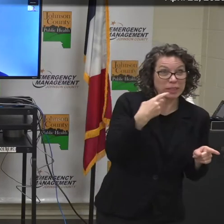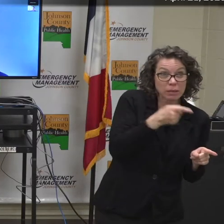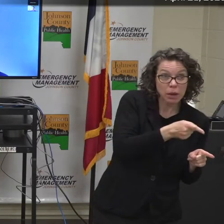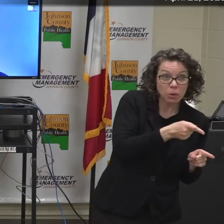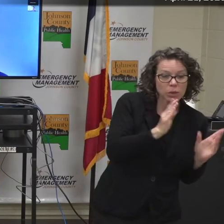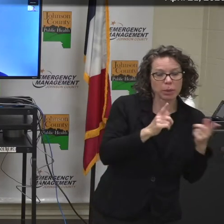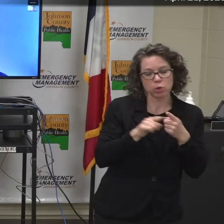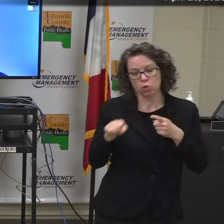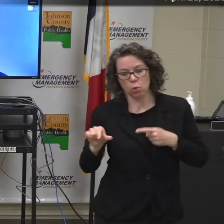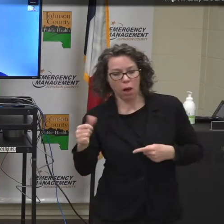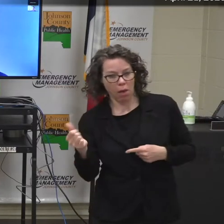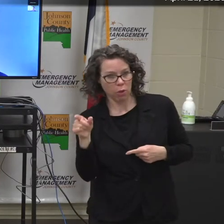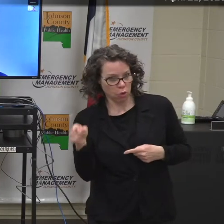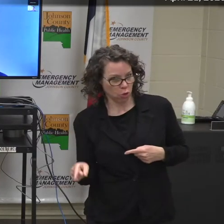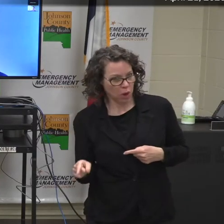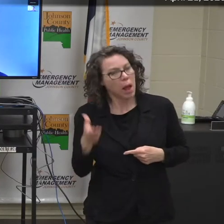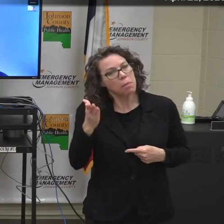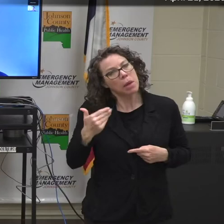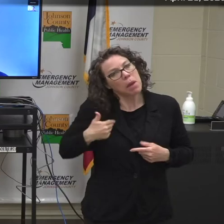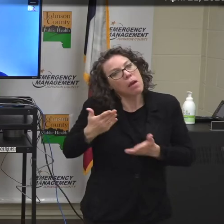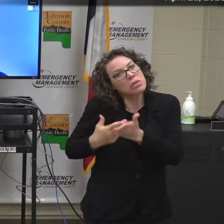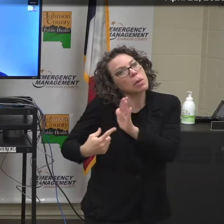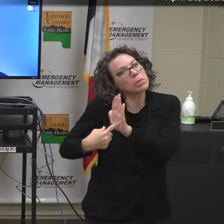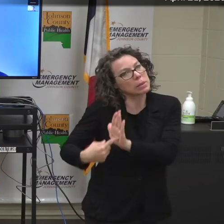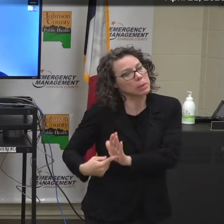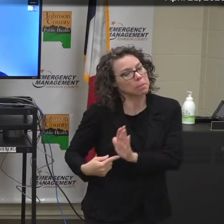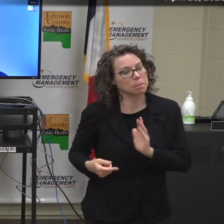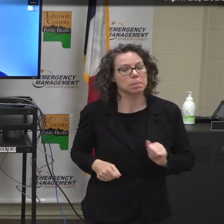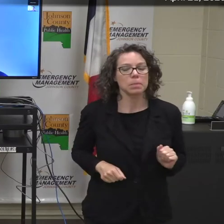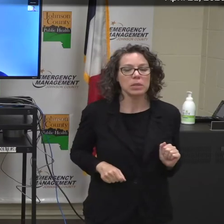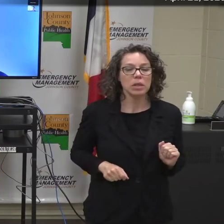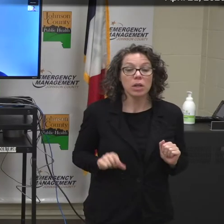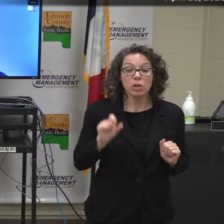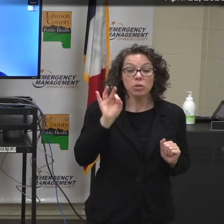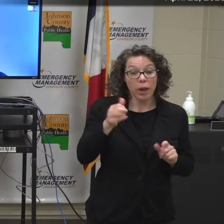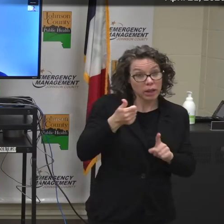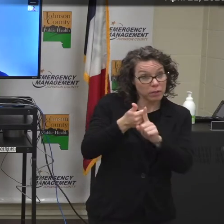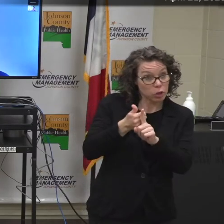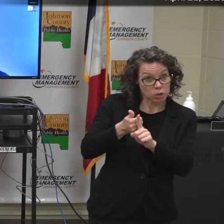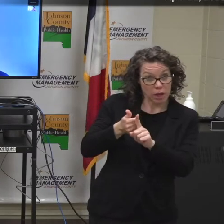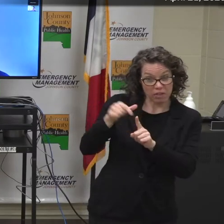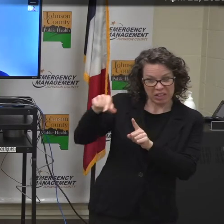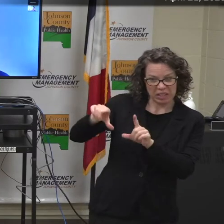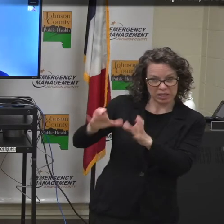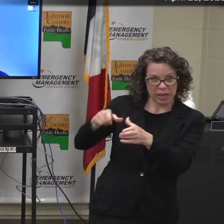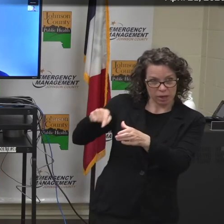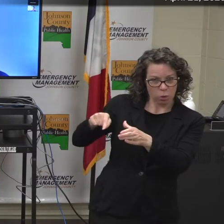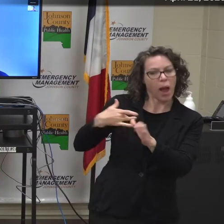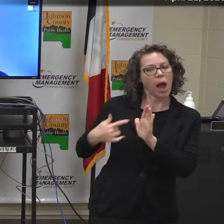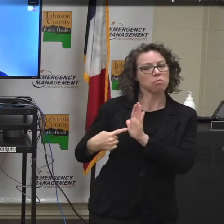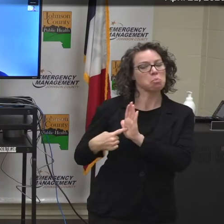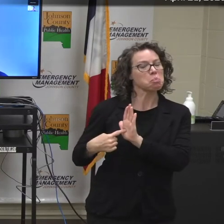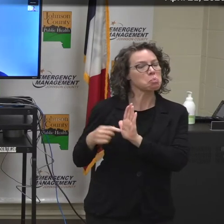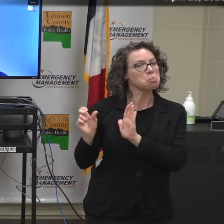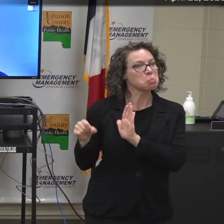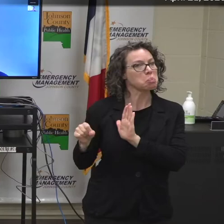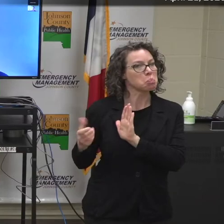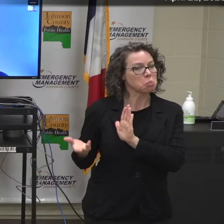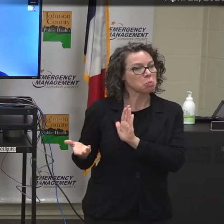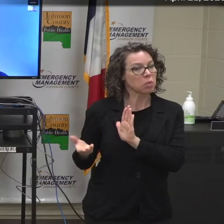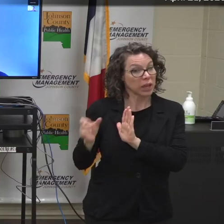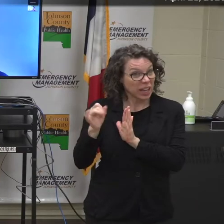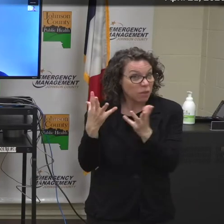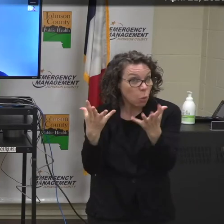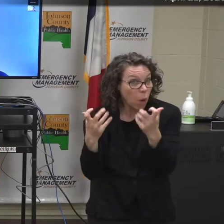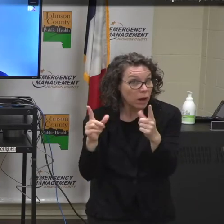and patients who have symptoms. And so if you have symptoms, the recommendation would be that you, if you